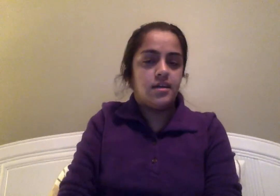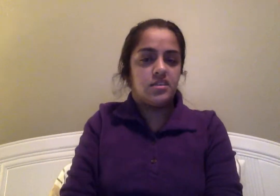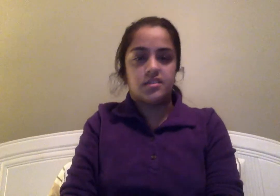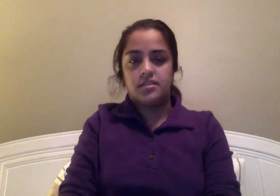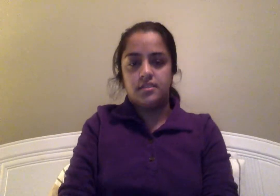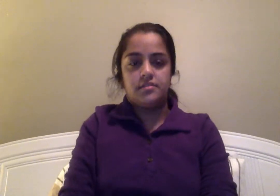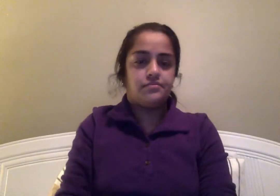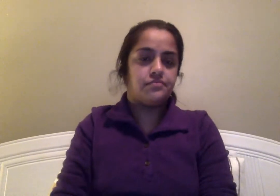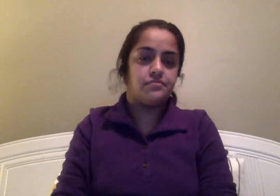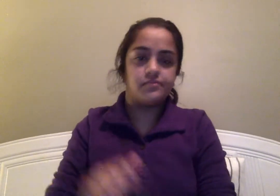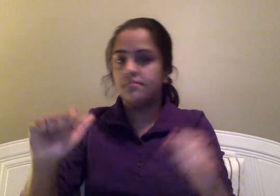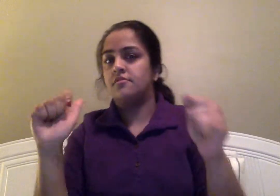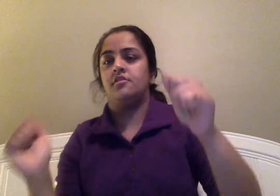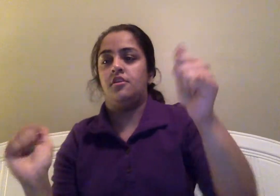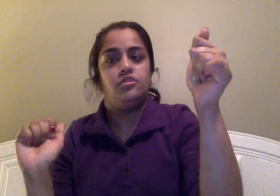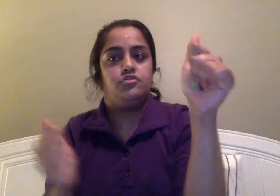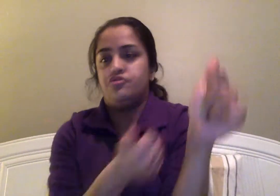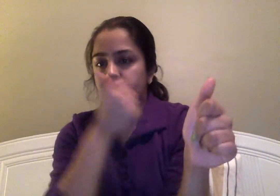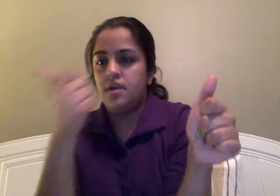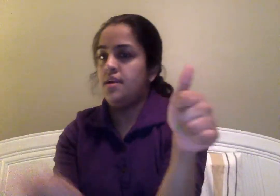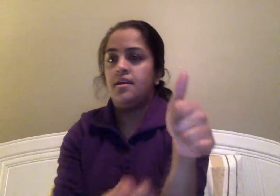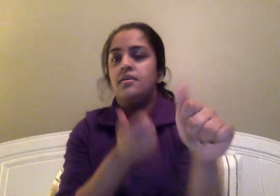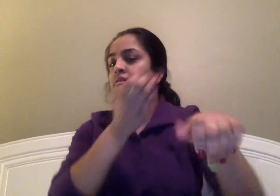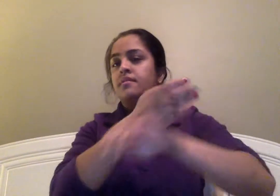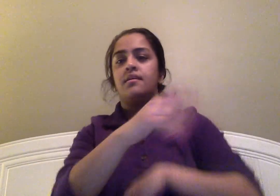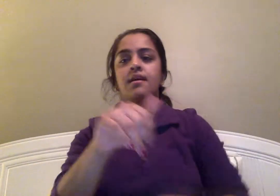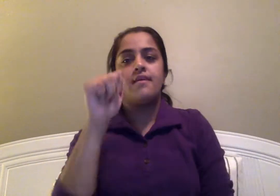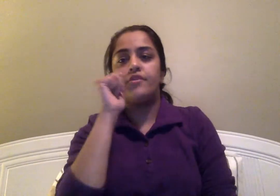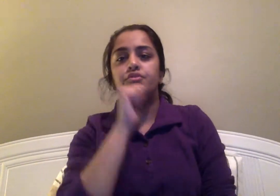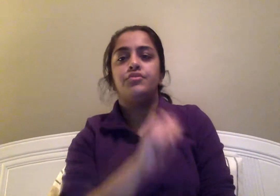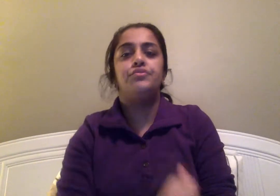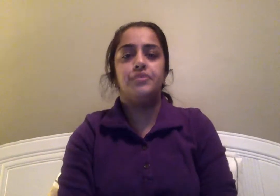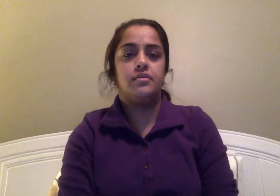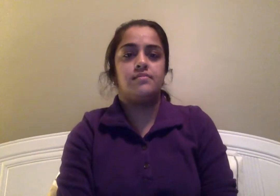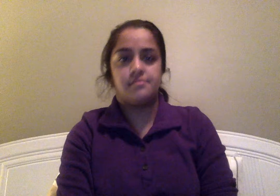and chase after girls,